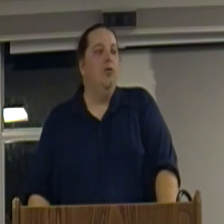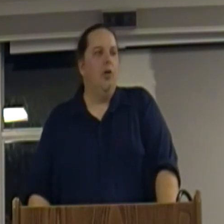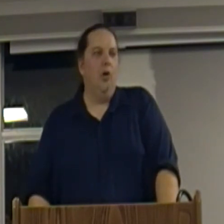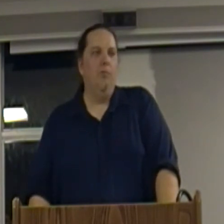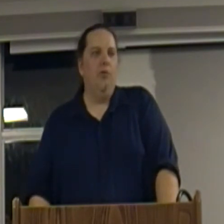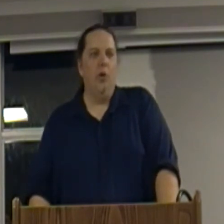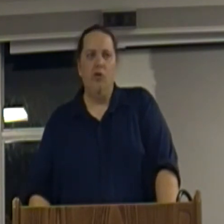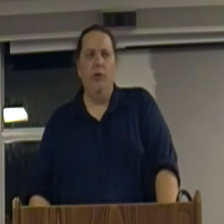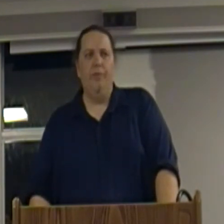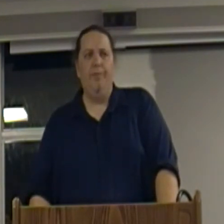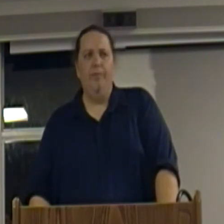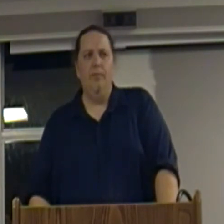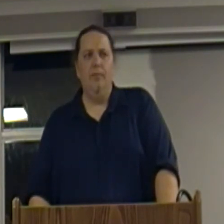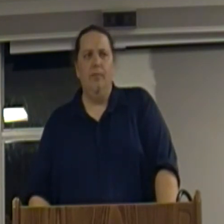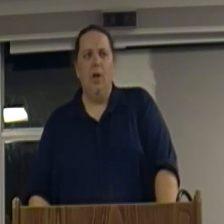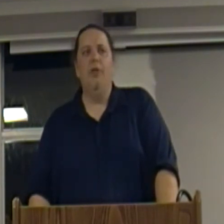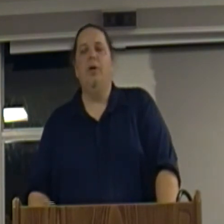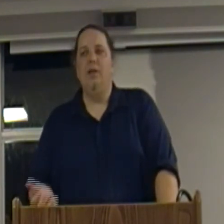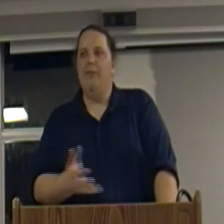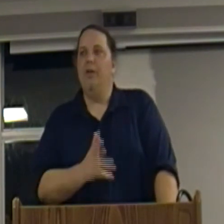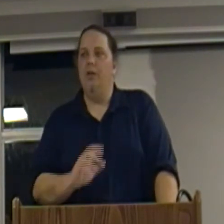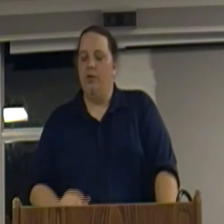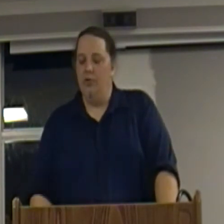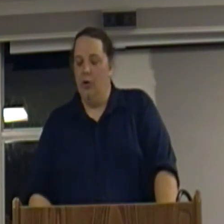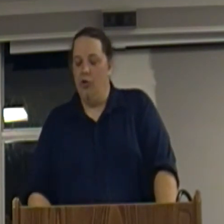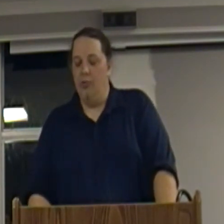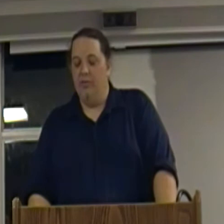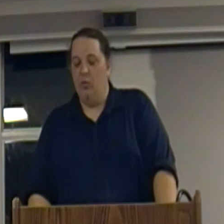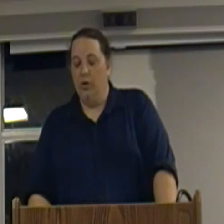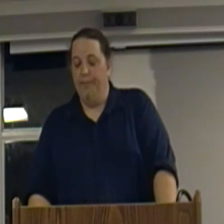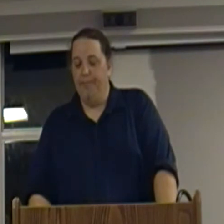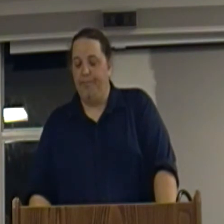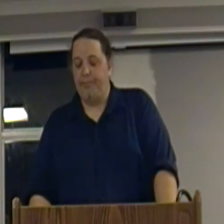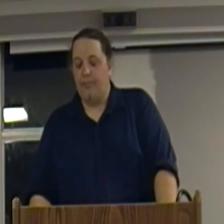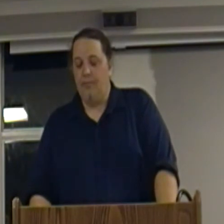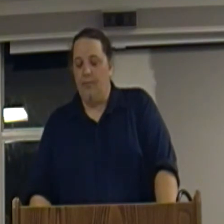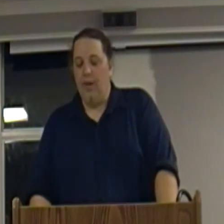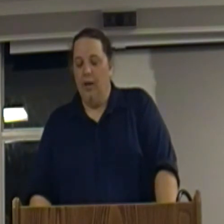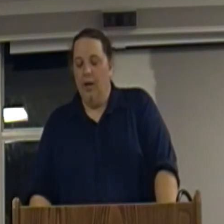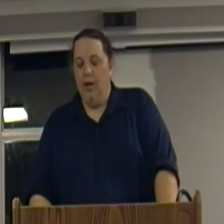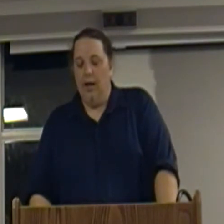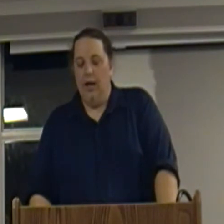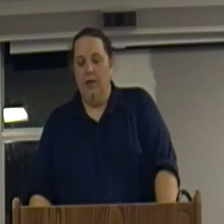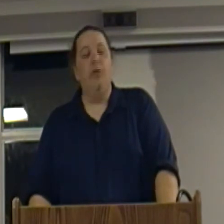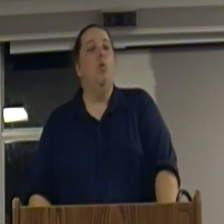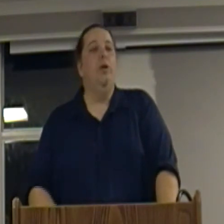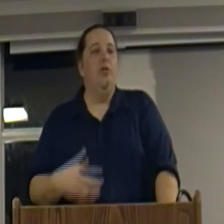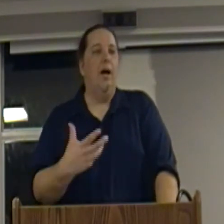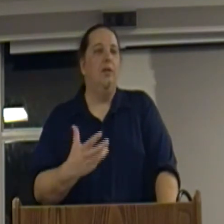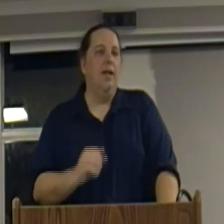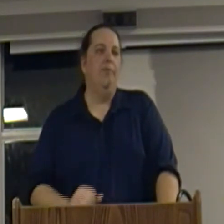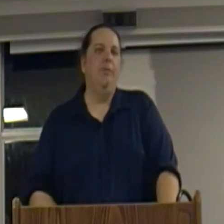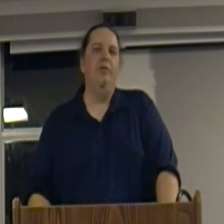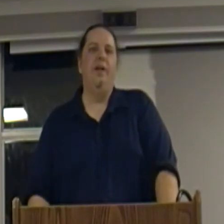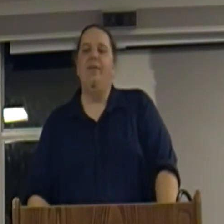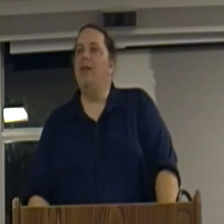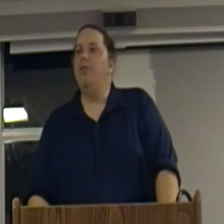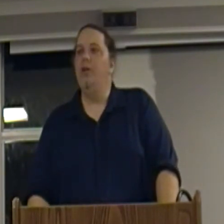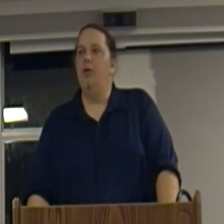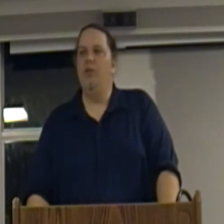term socialism, although it had never been considered socialism before. And so when you talk to a lot of people today, that's, you know,